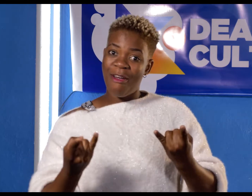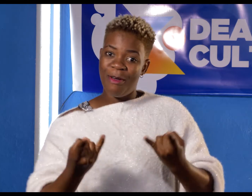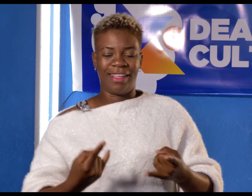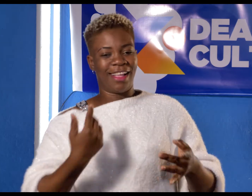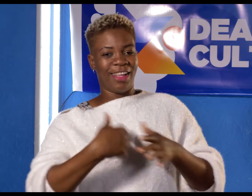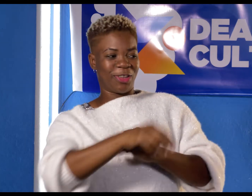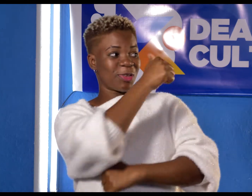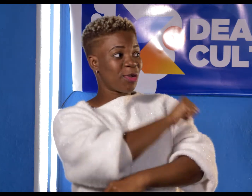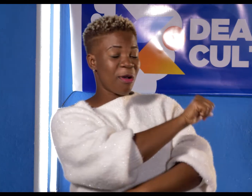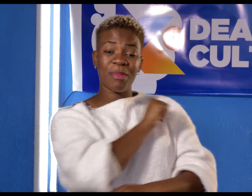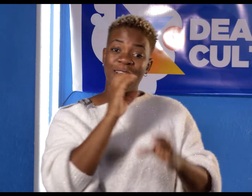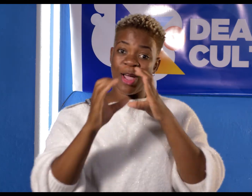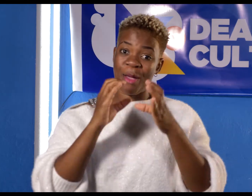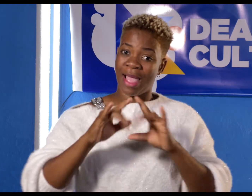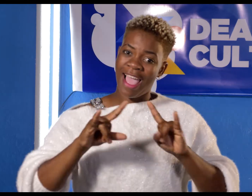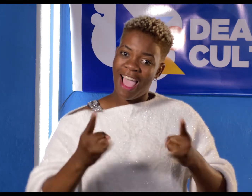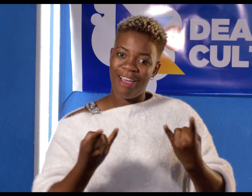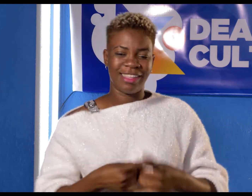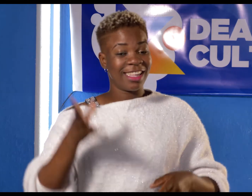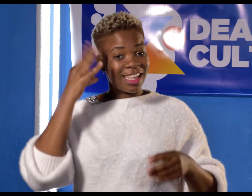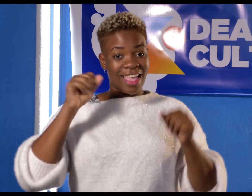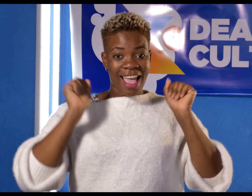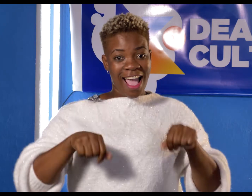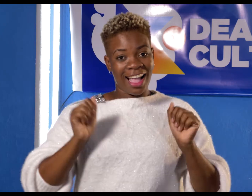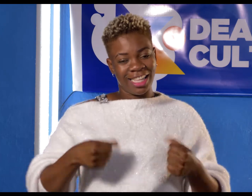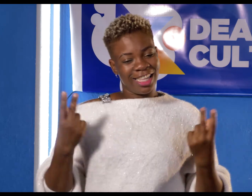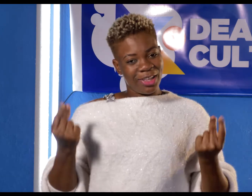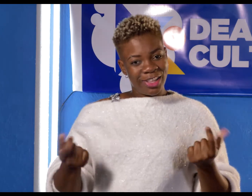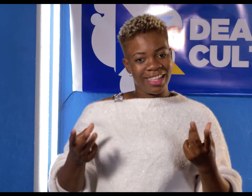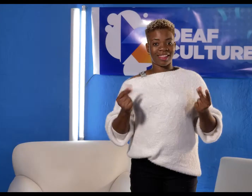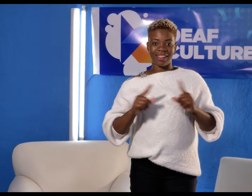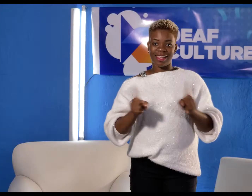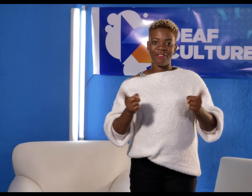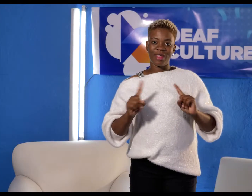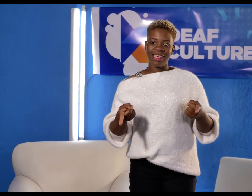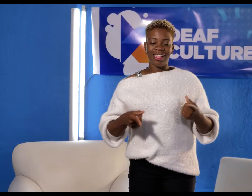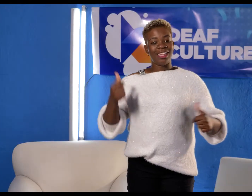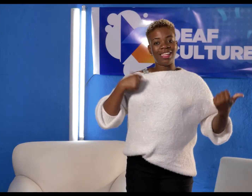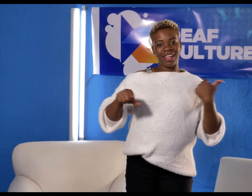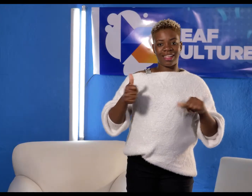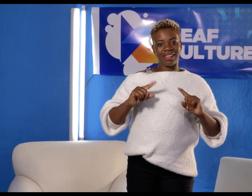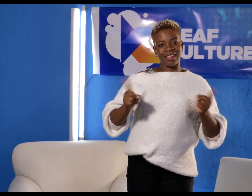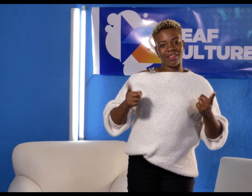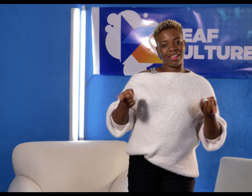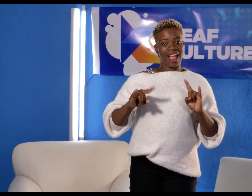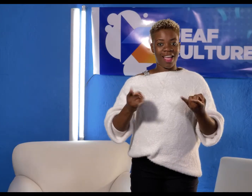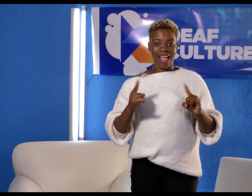go to the hospital? How do they communicate? You will also enjoy a variety show of all deaf doing drama, music